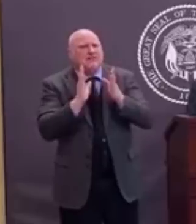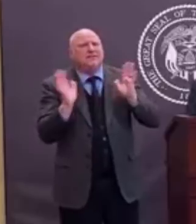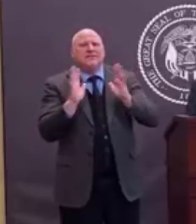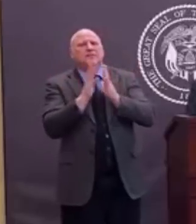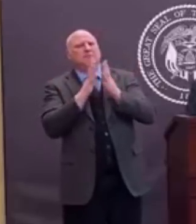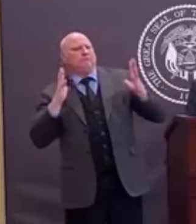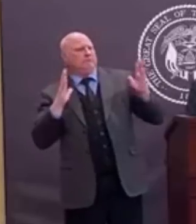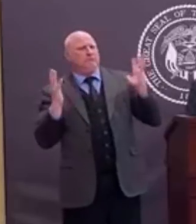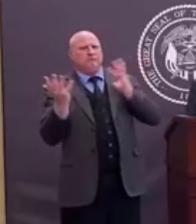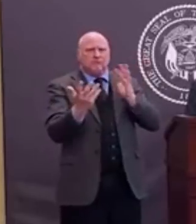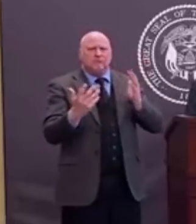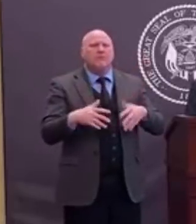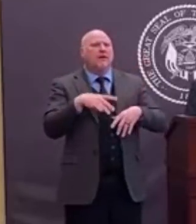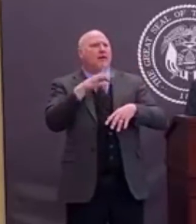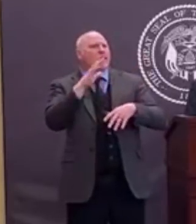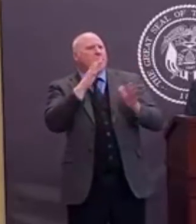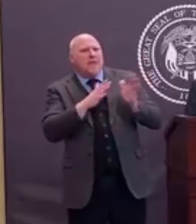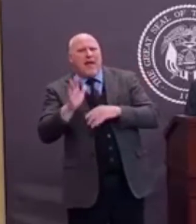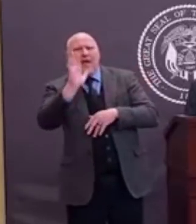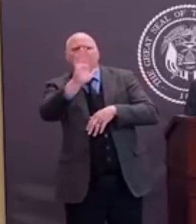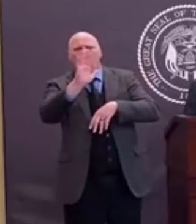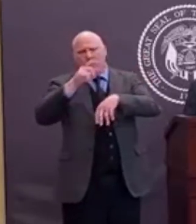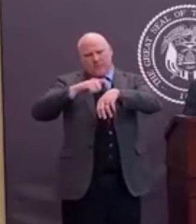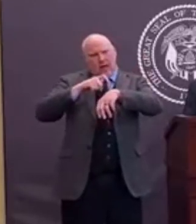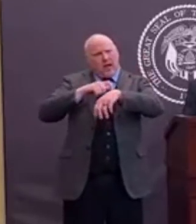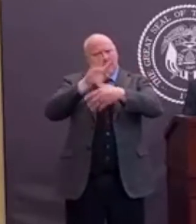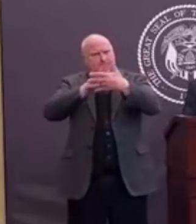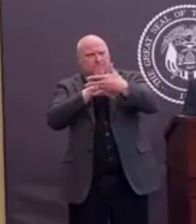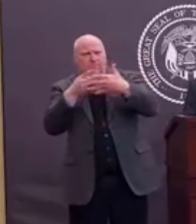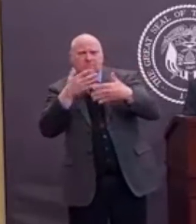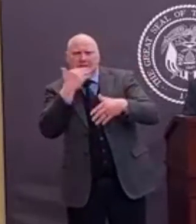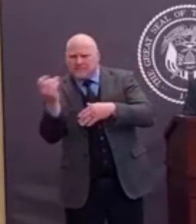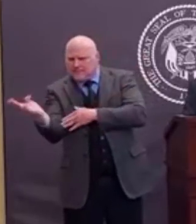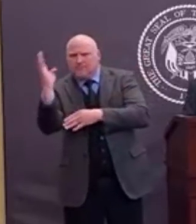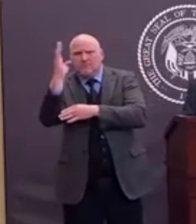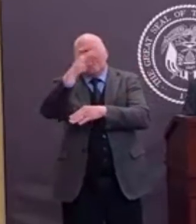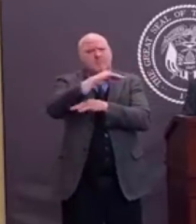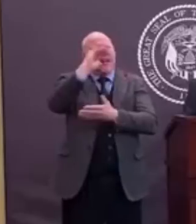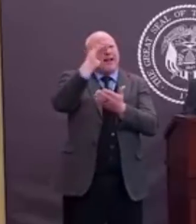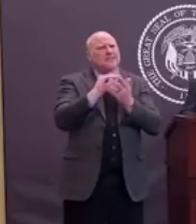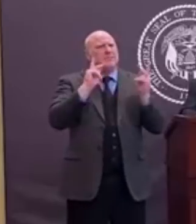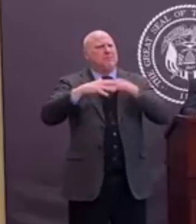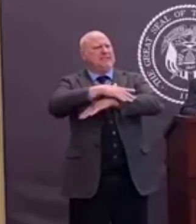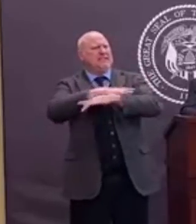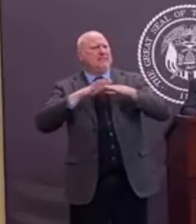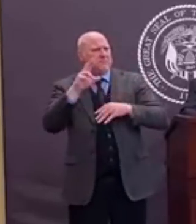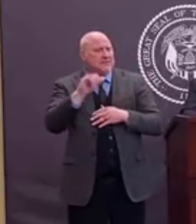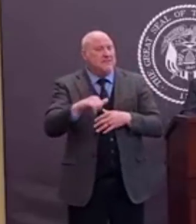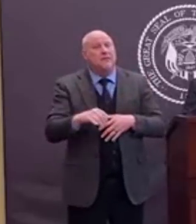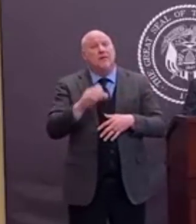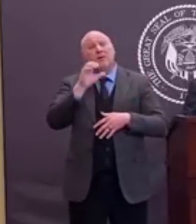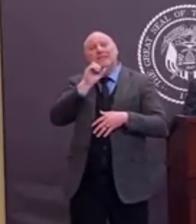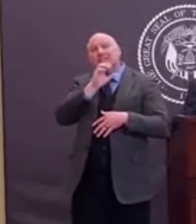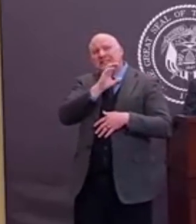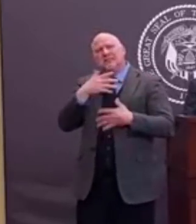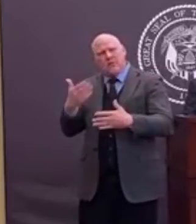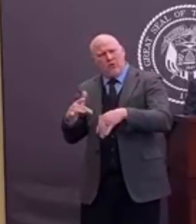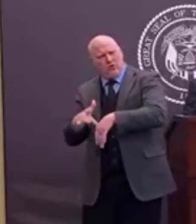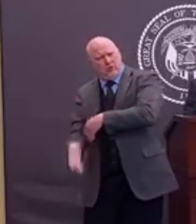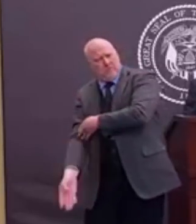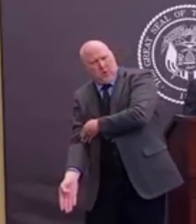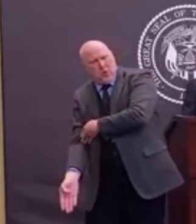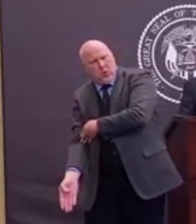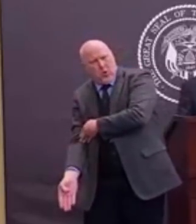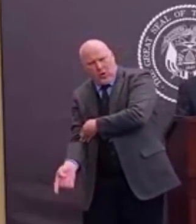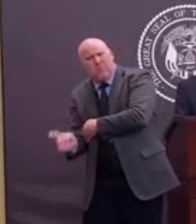elderly people, maybe it's a little bit of a challenge. We'd ask for them to find people to help them, family members or friends that can do some of that shopping for them. We